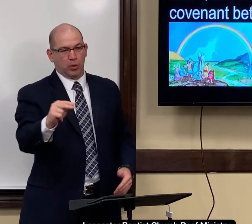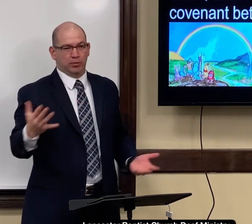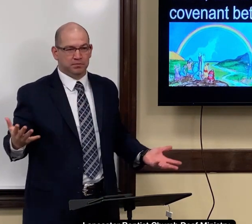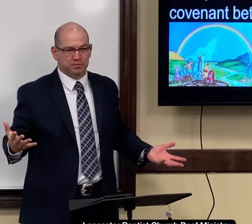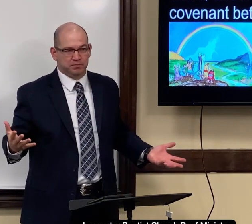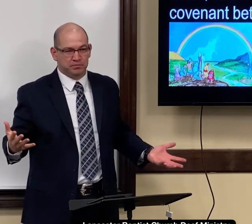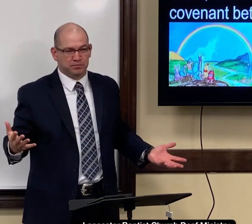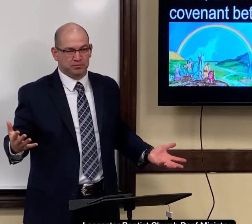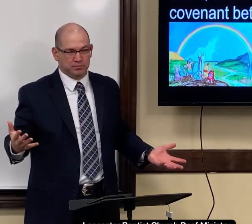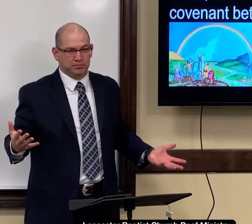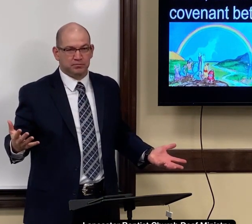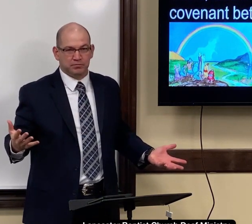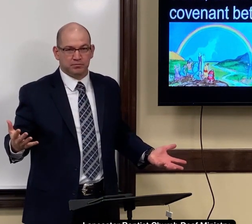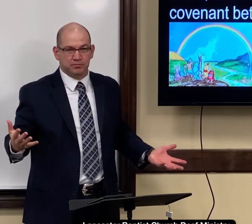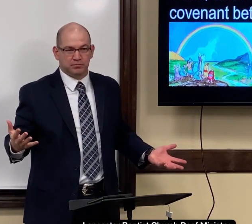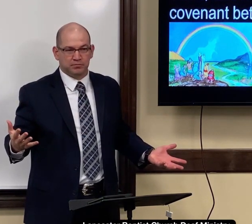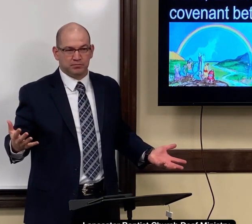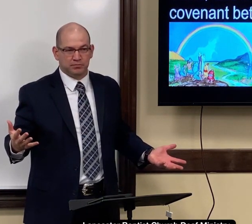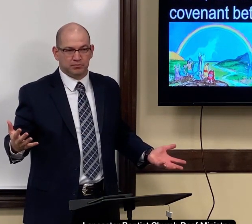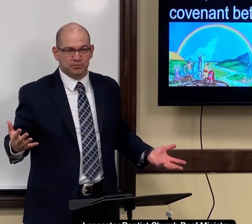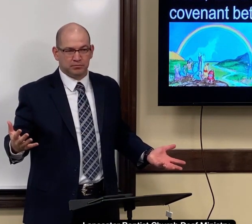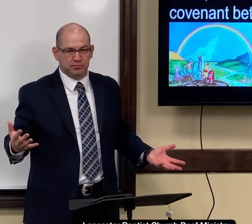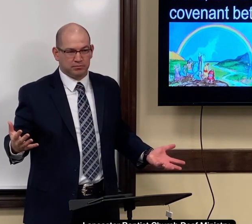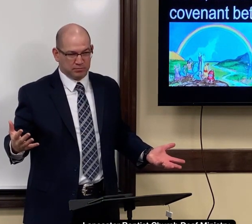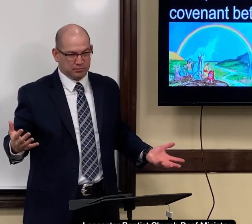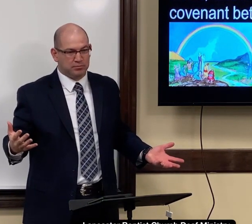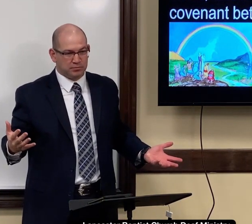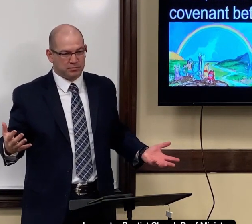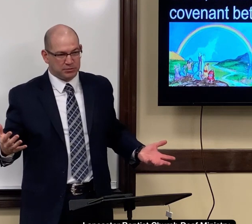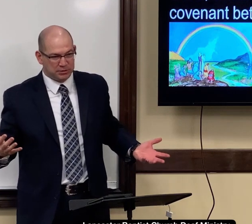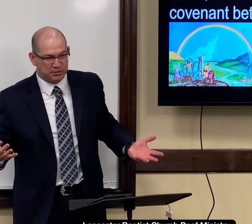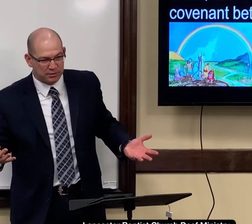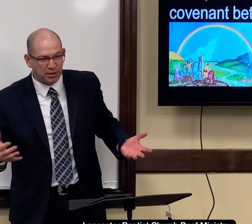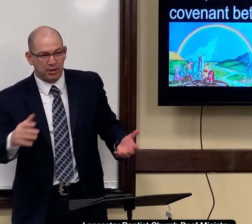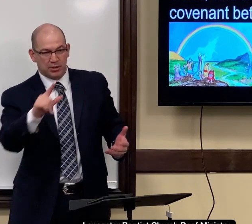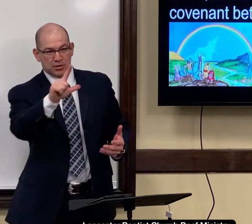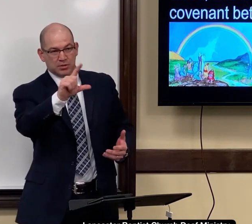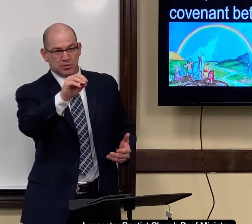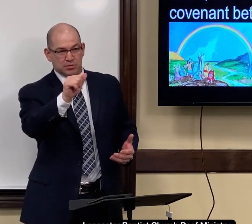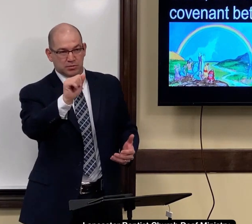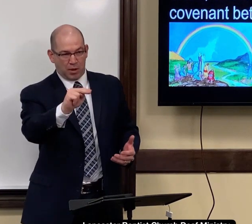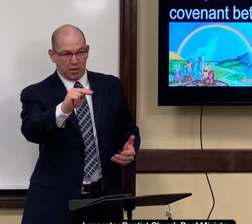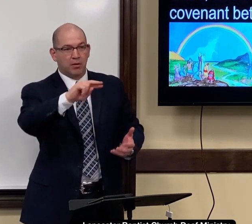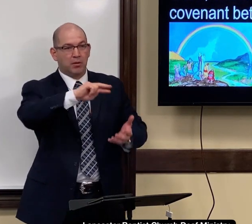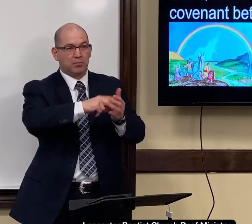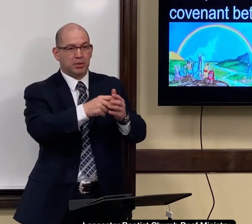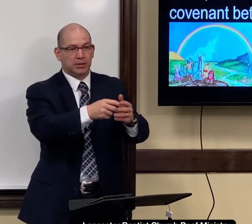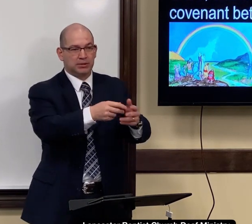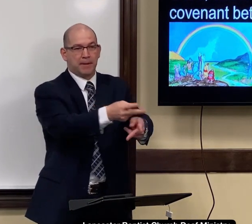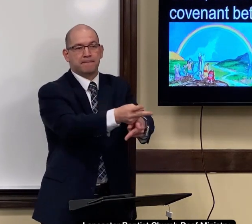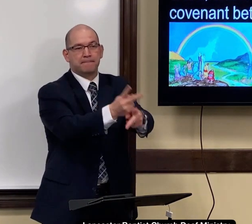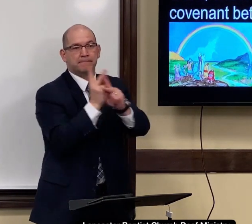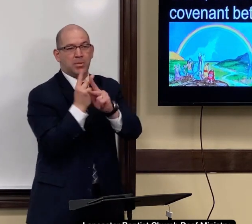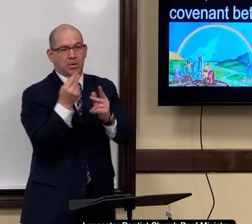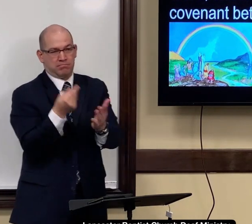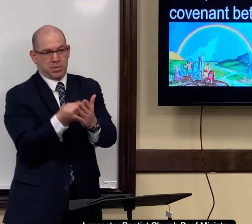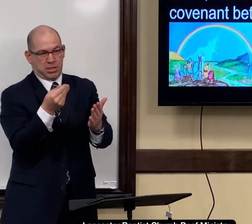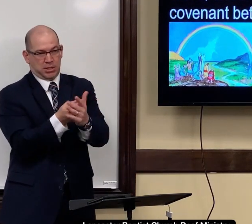So they offered a cheap loan, a loan, you know, like borrowing